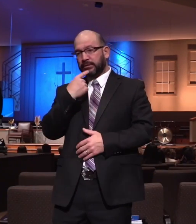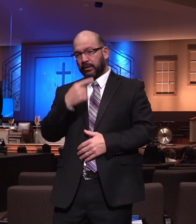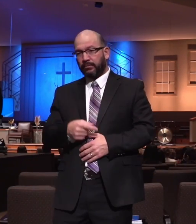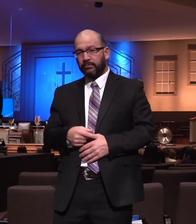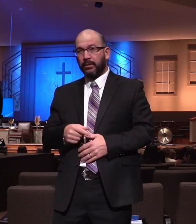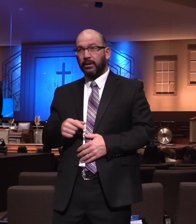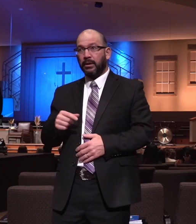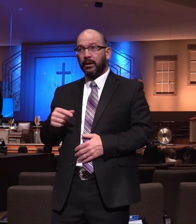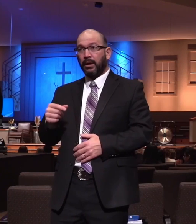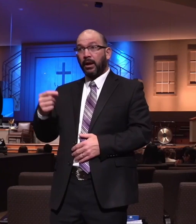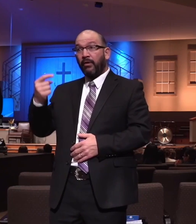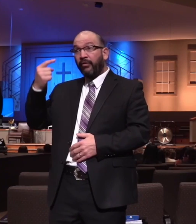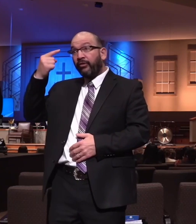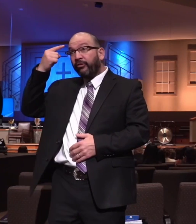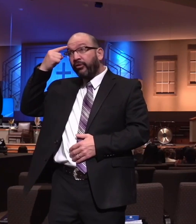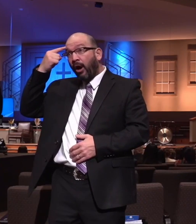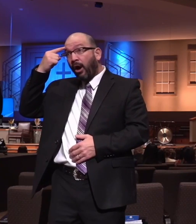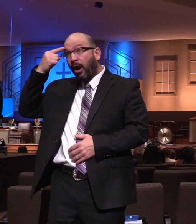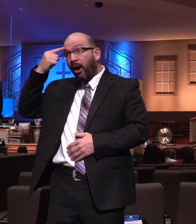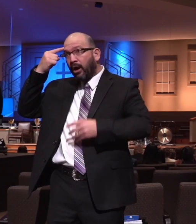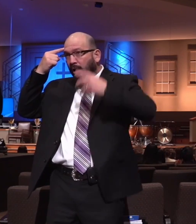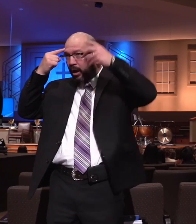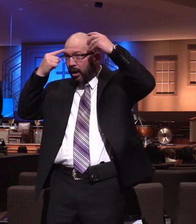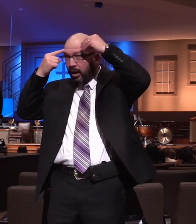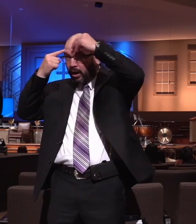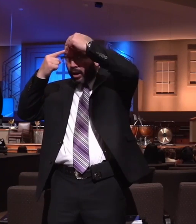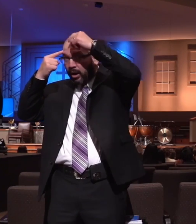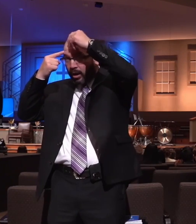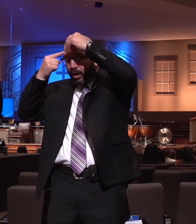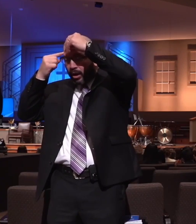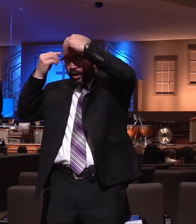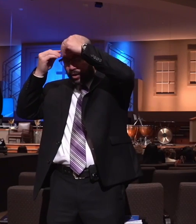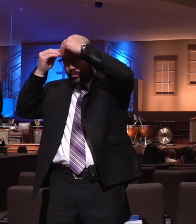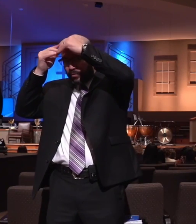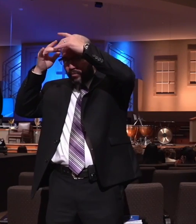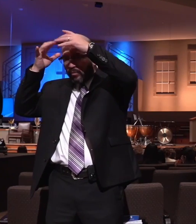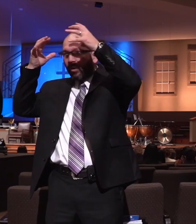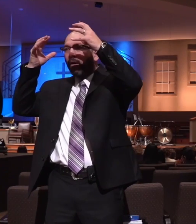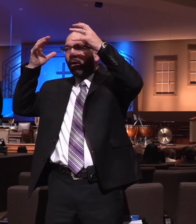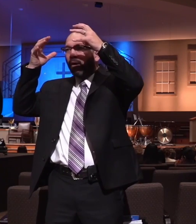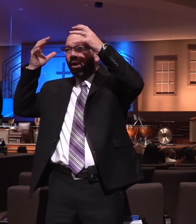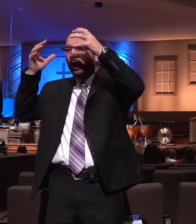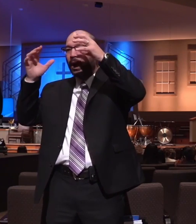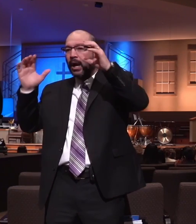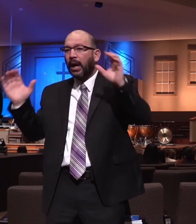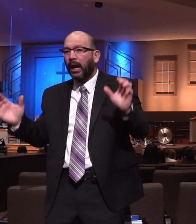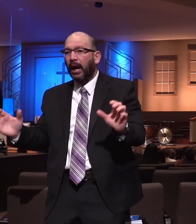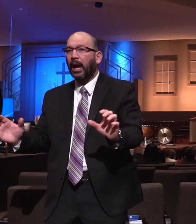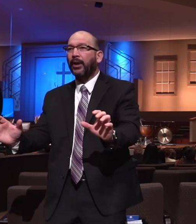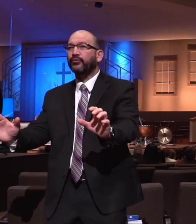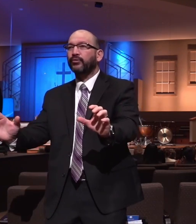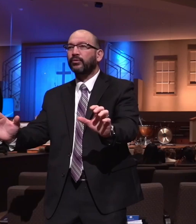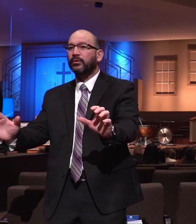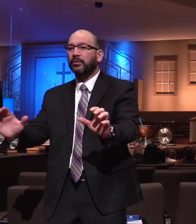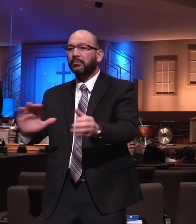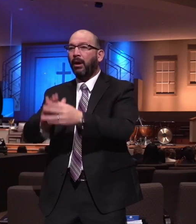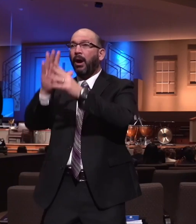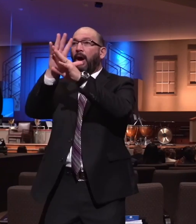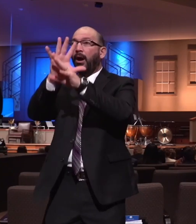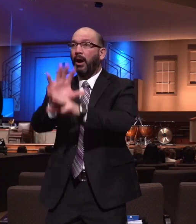it becomes an action. You sow an action, it becomes a habit. You